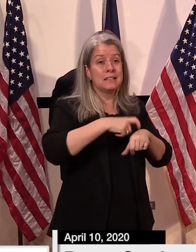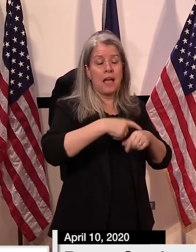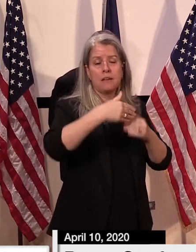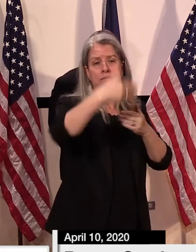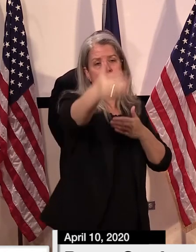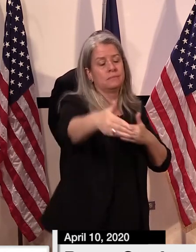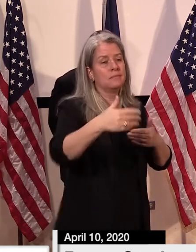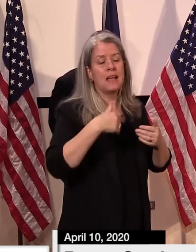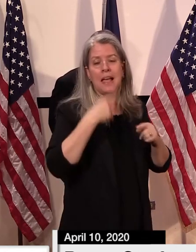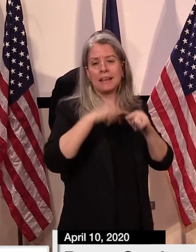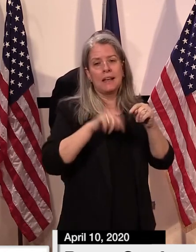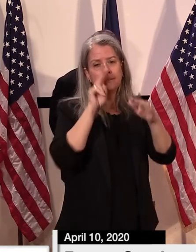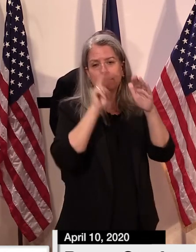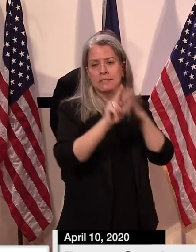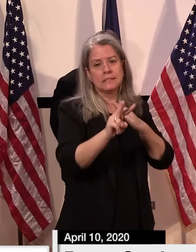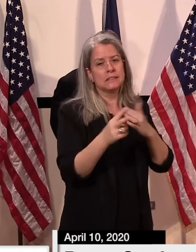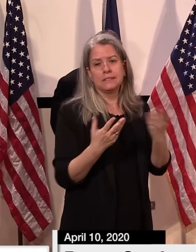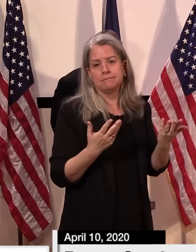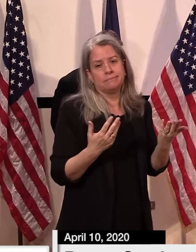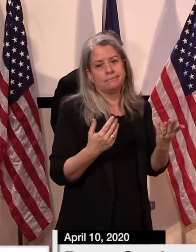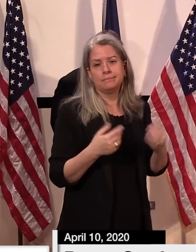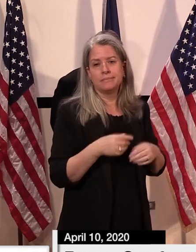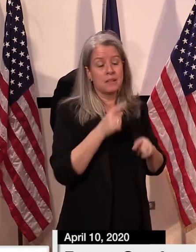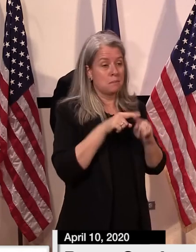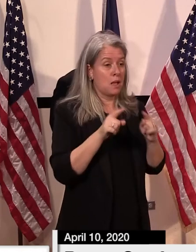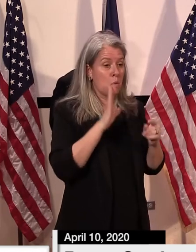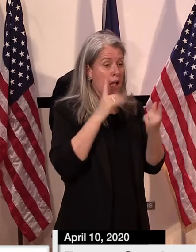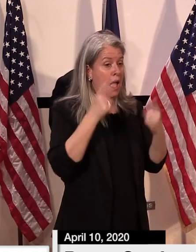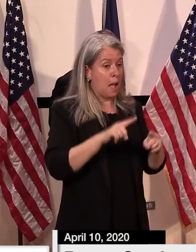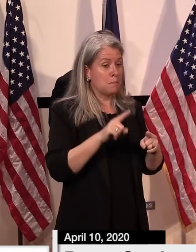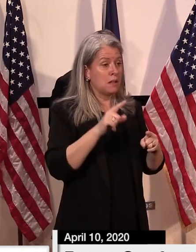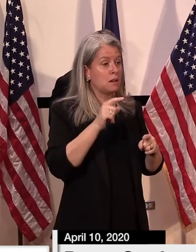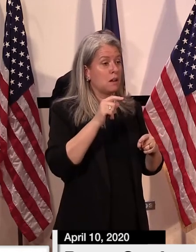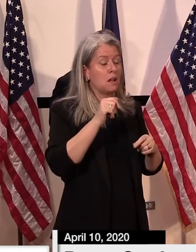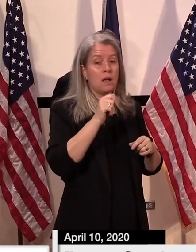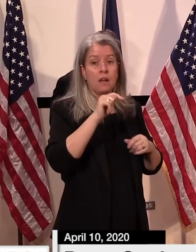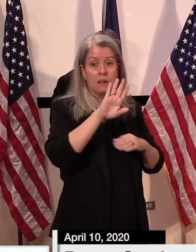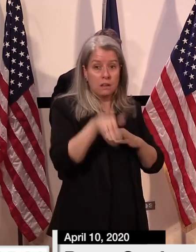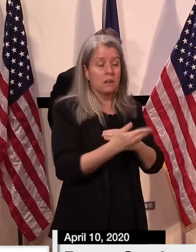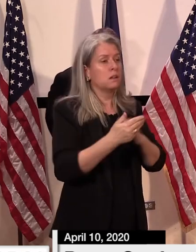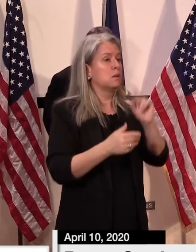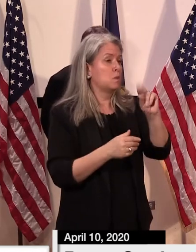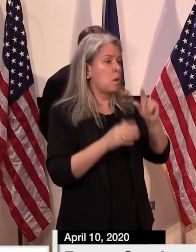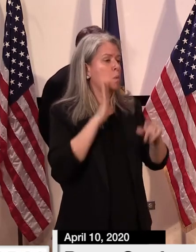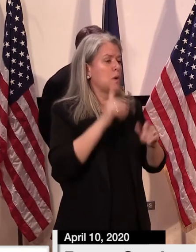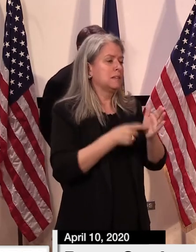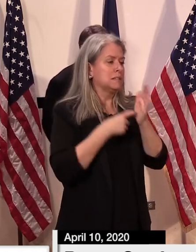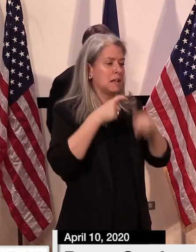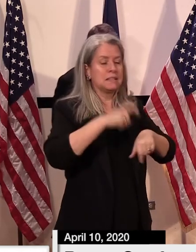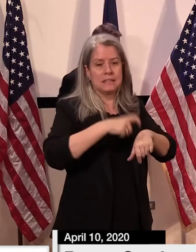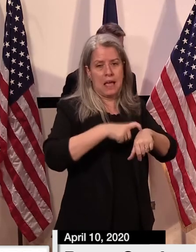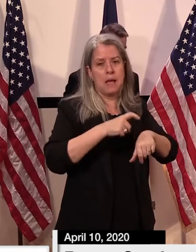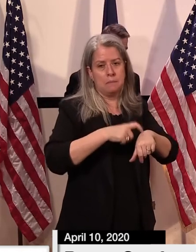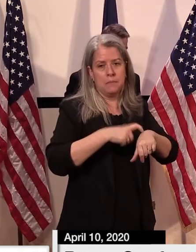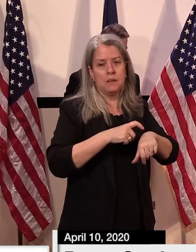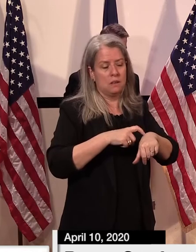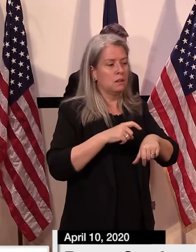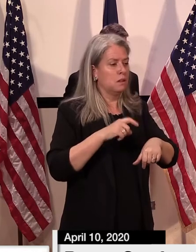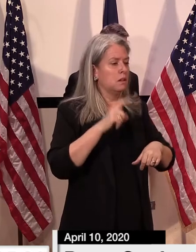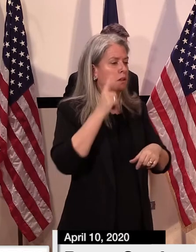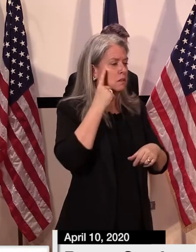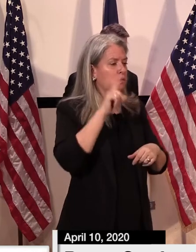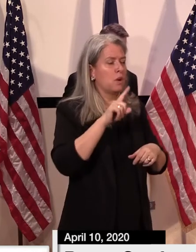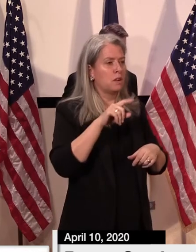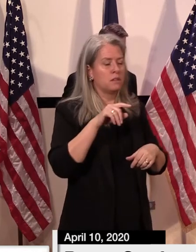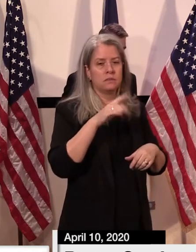foresee that at this point but um it certainly won't happen all at once uh and i think it will take us a while to even get down to where we